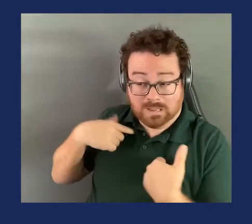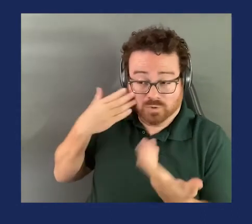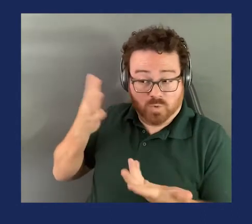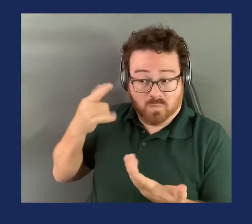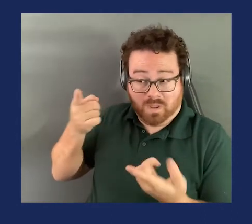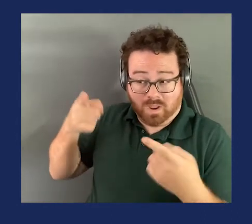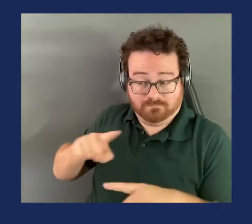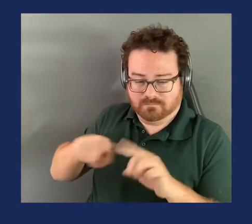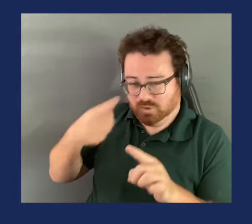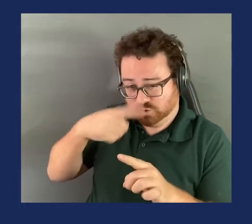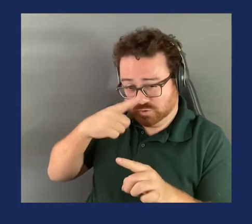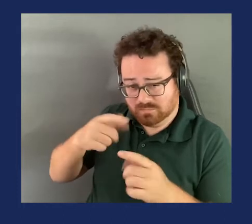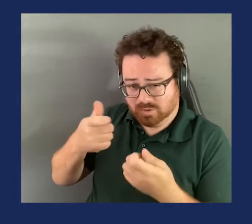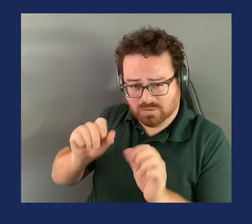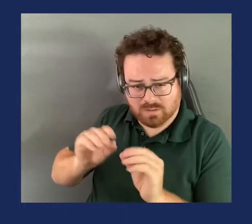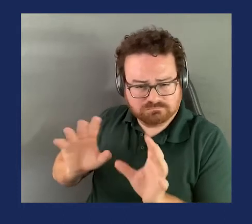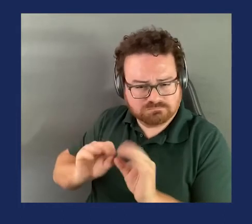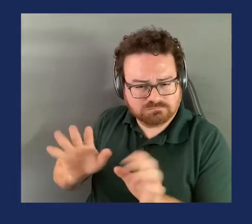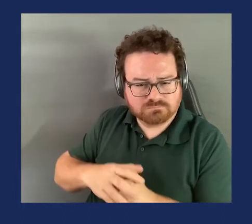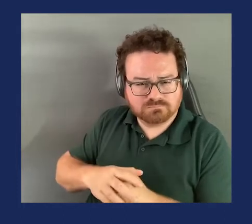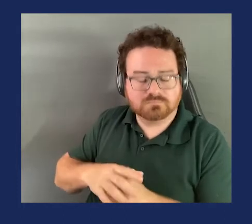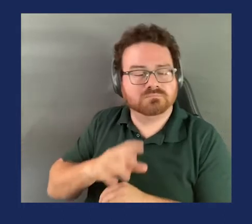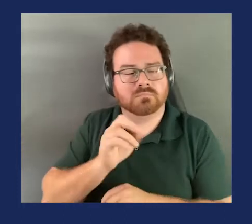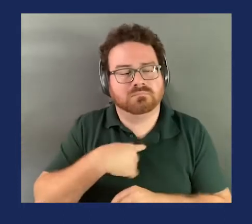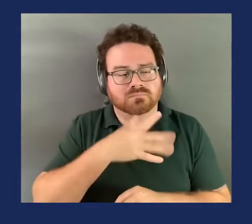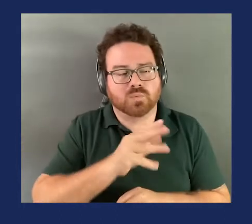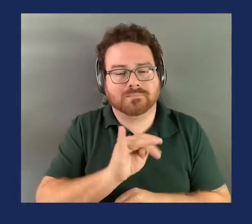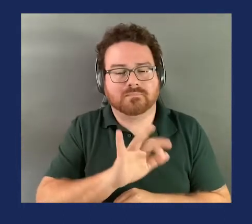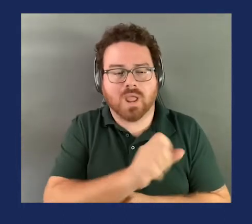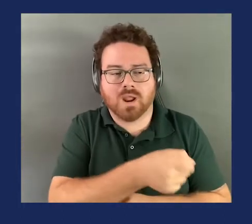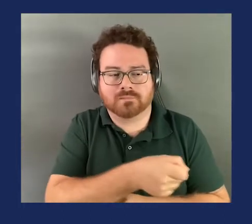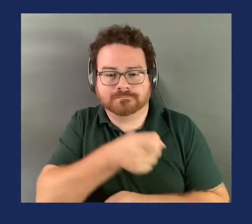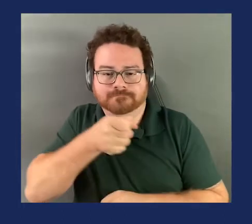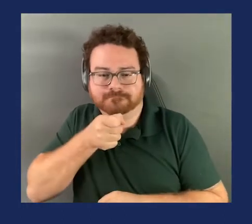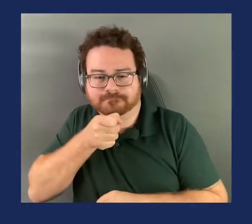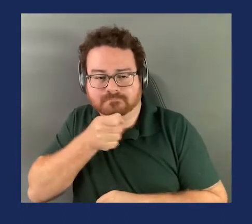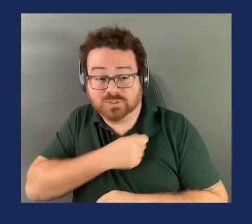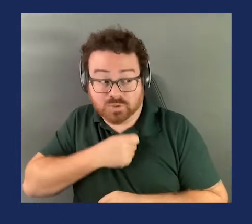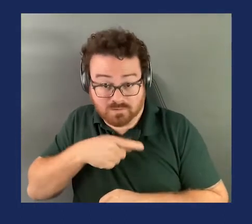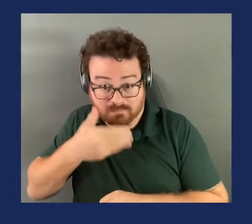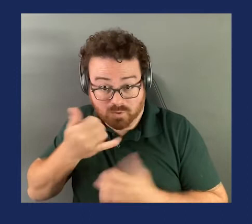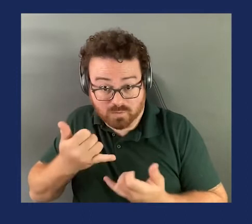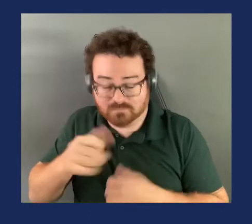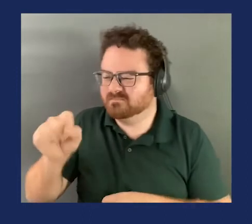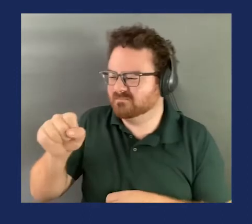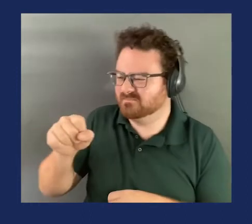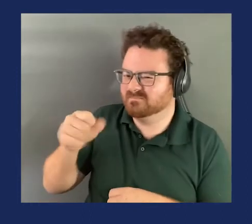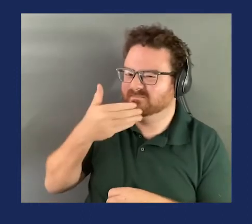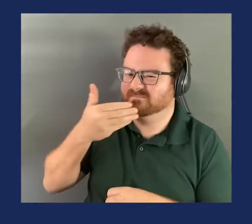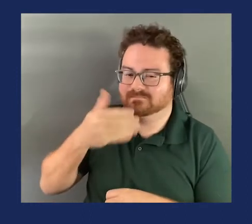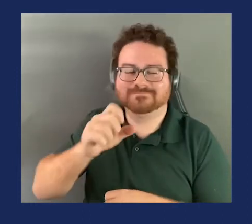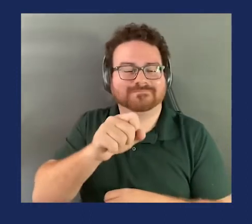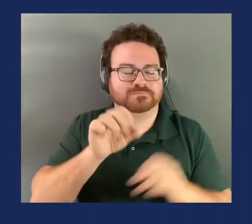I've heard most of what you said. it up close. Sorry about that. Is it a little bit better now? Yeah. Okay.